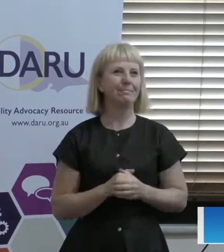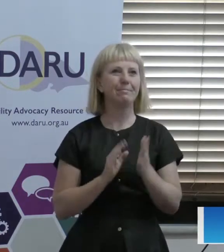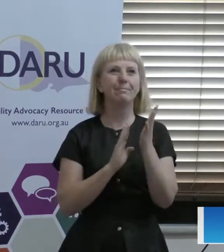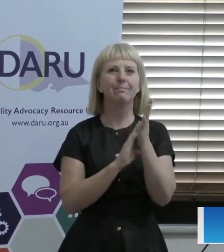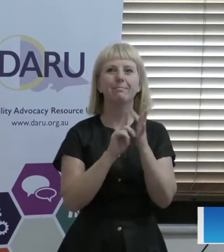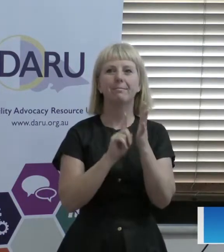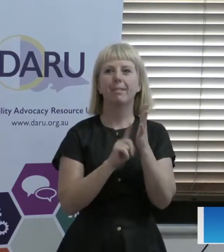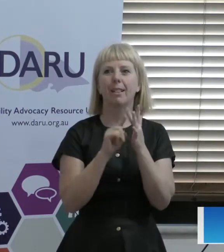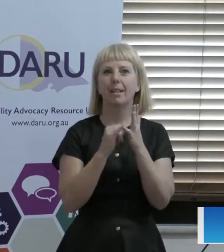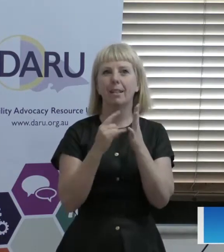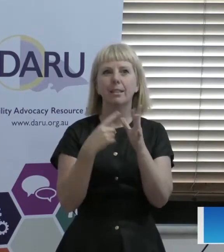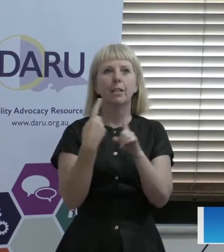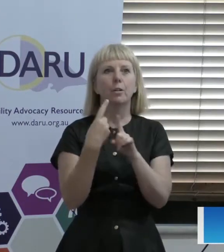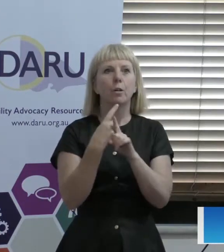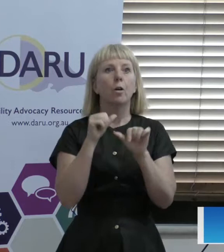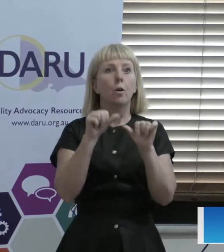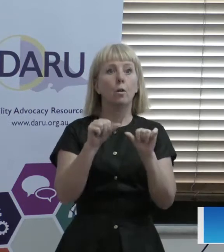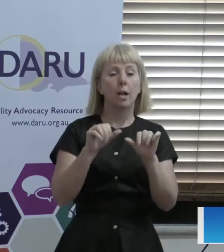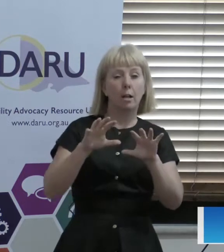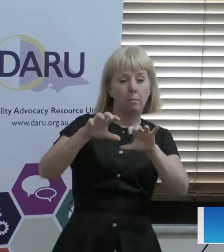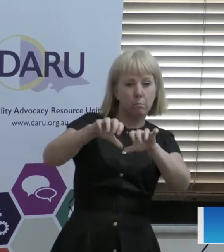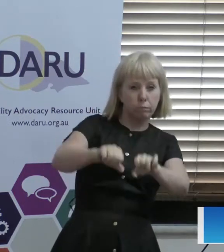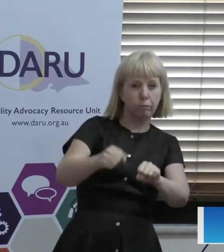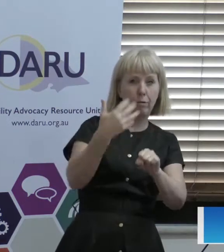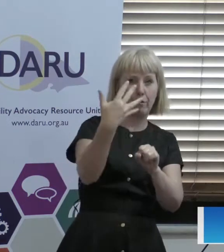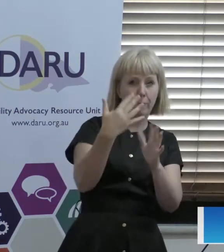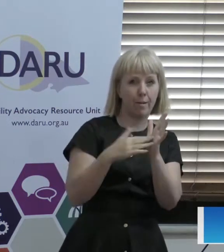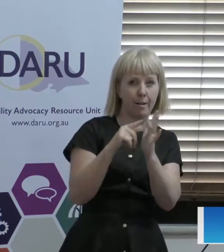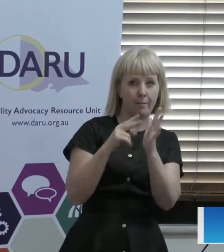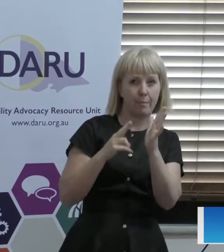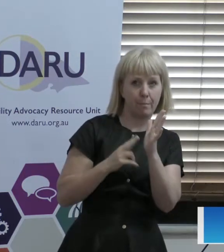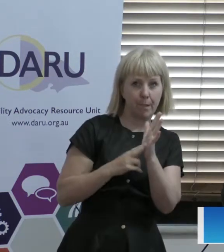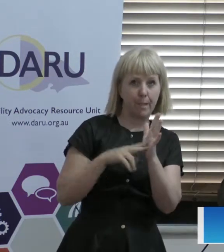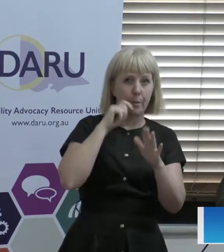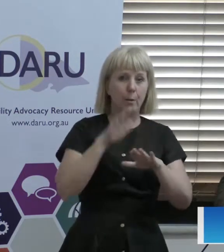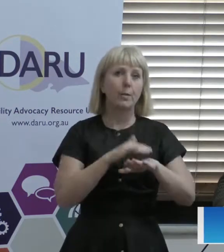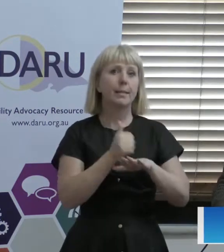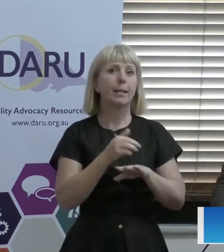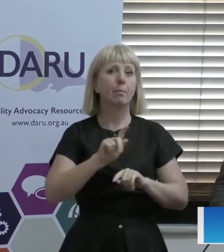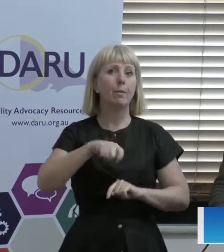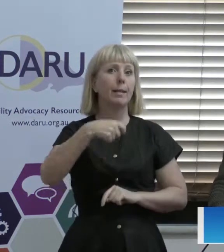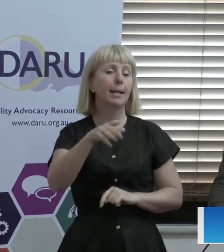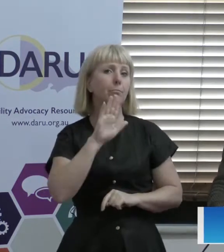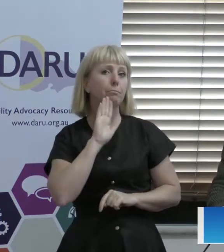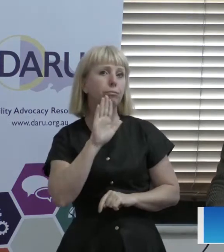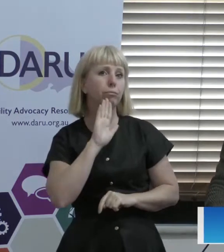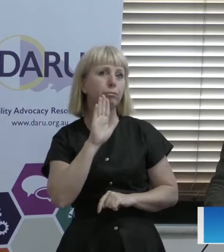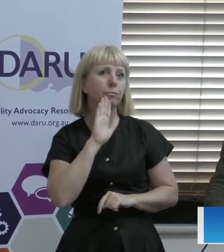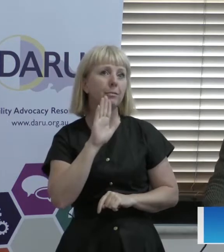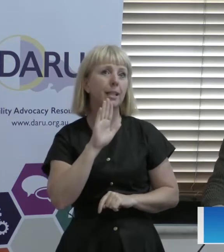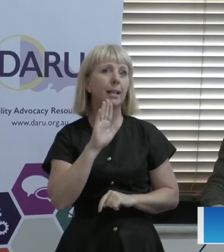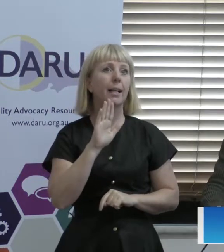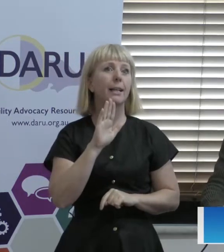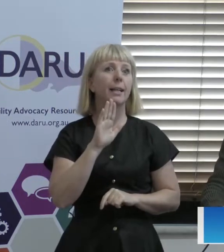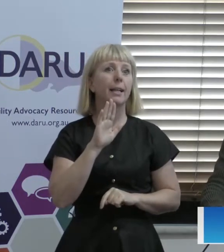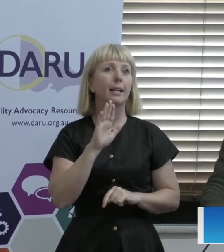Now, if everyone could just hang tight for about five minutes so that we can set up for the next presentation and then Natalie will